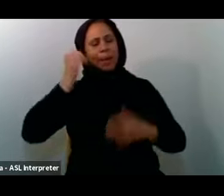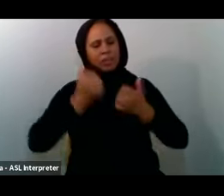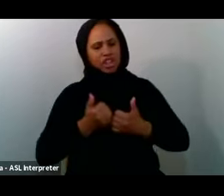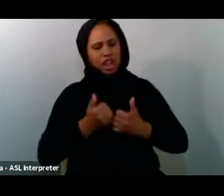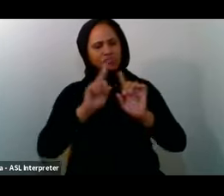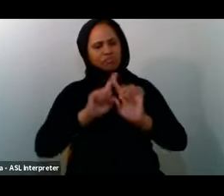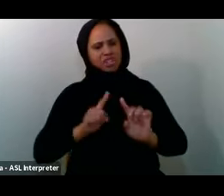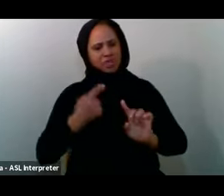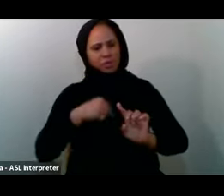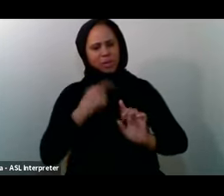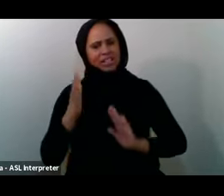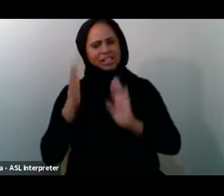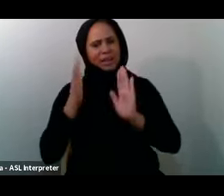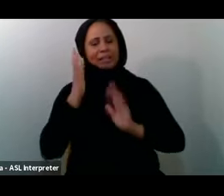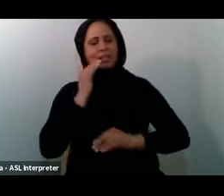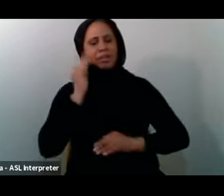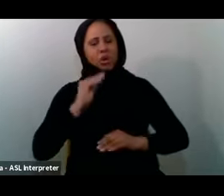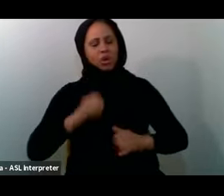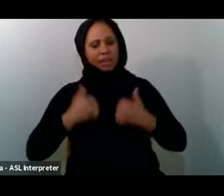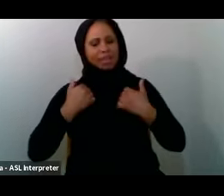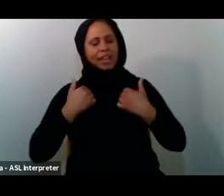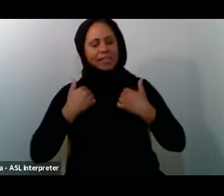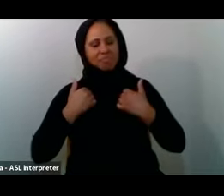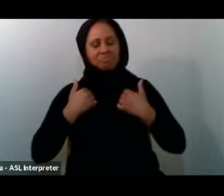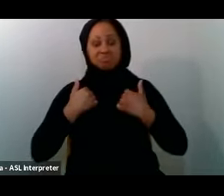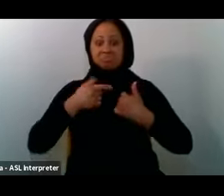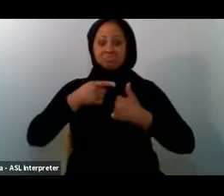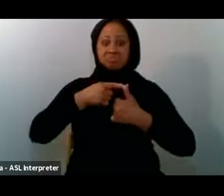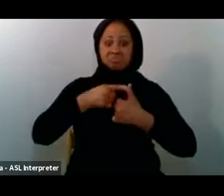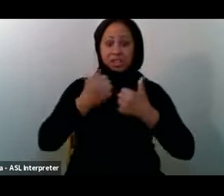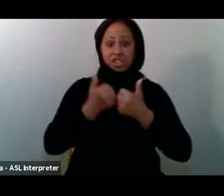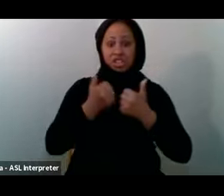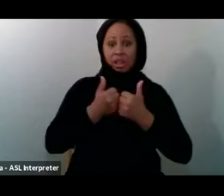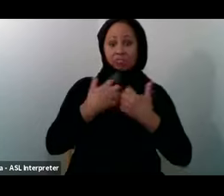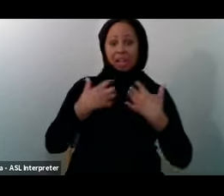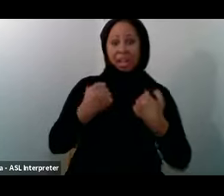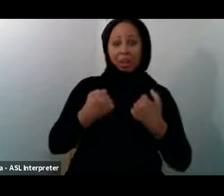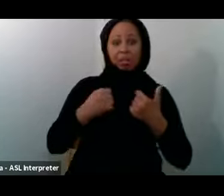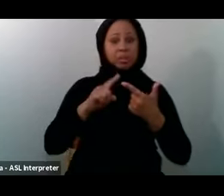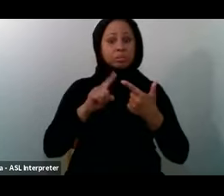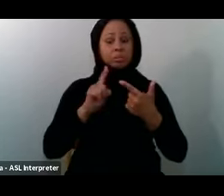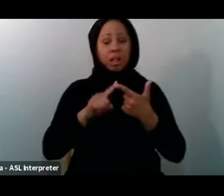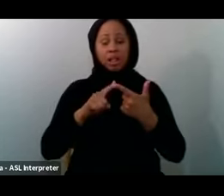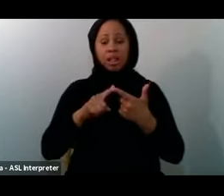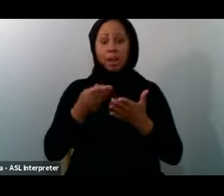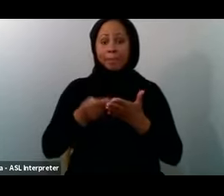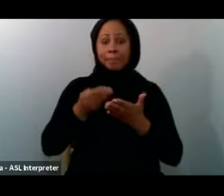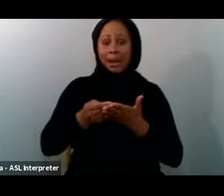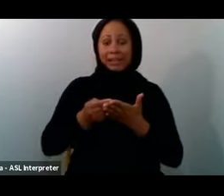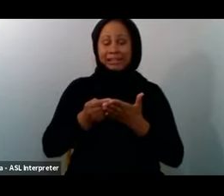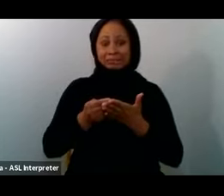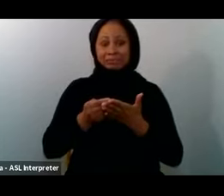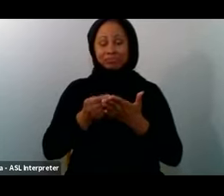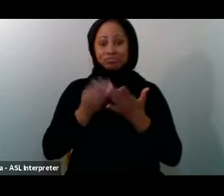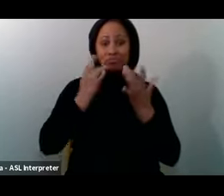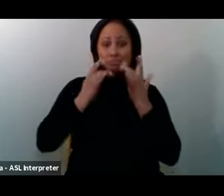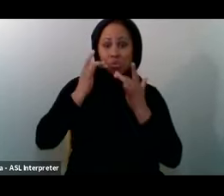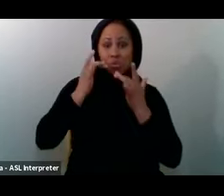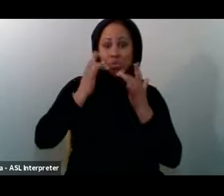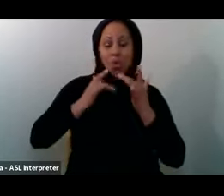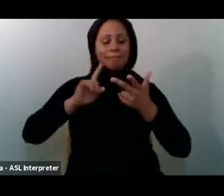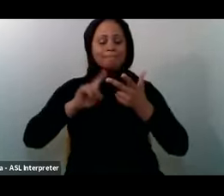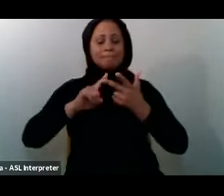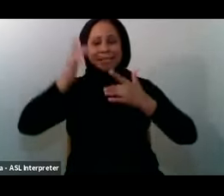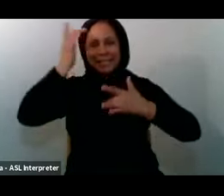experience in life Whether it be the challenge of health Or it be the challenge of wealth Or sickness Or any type of